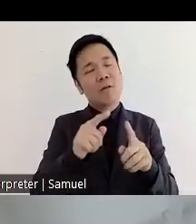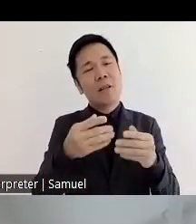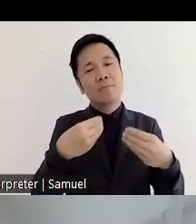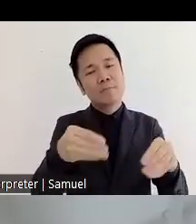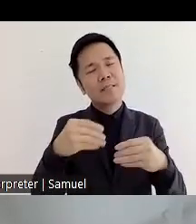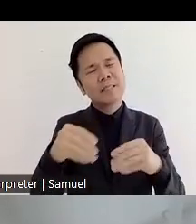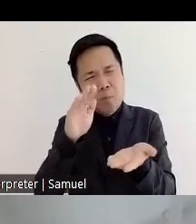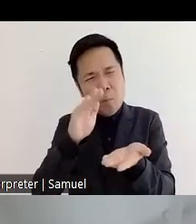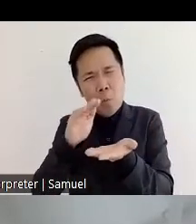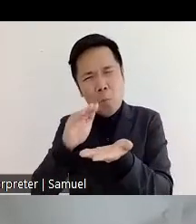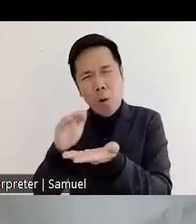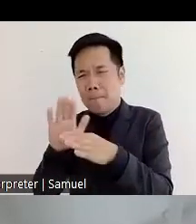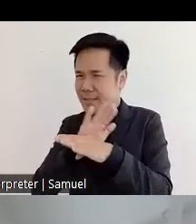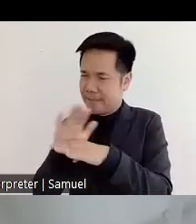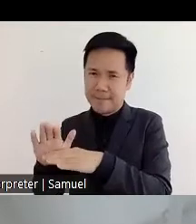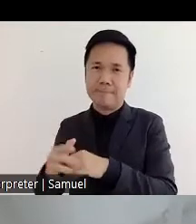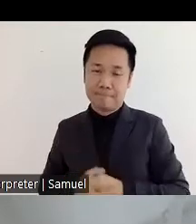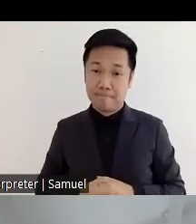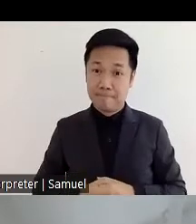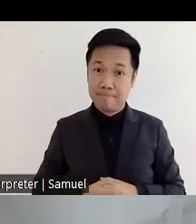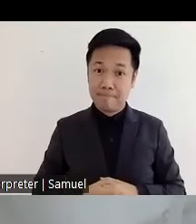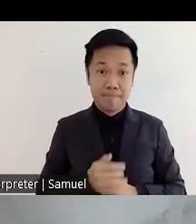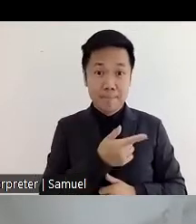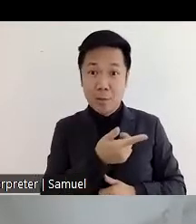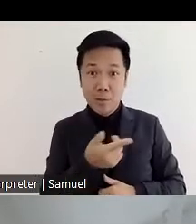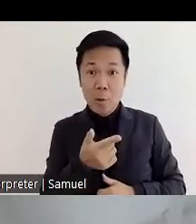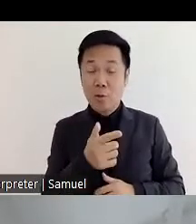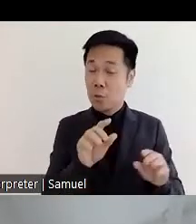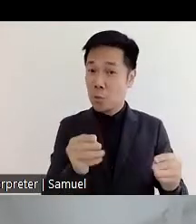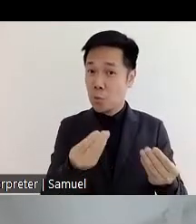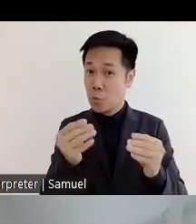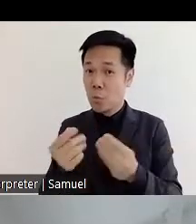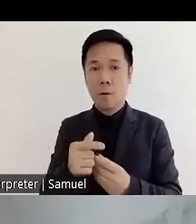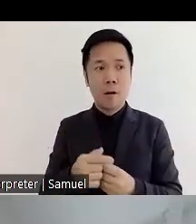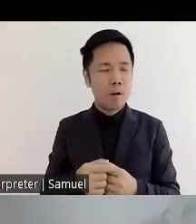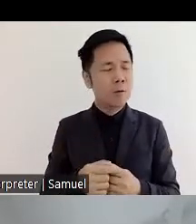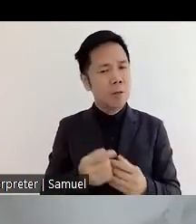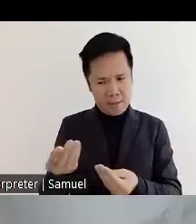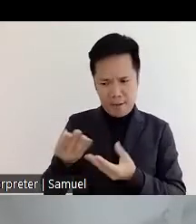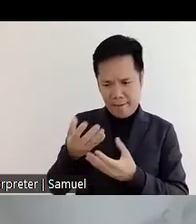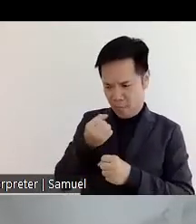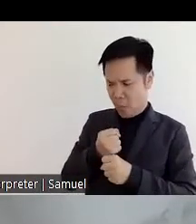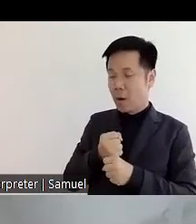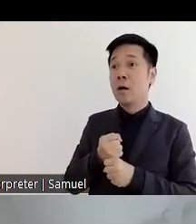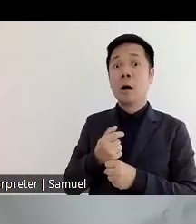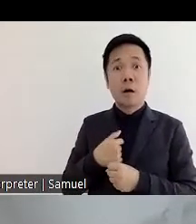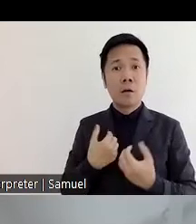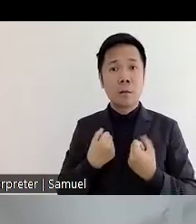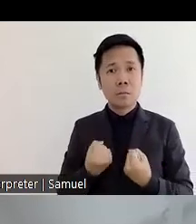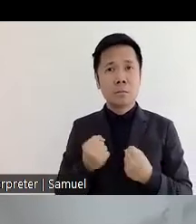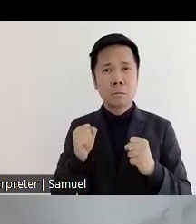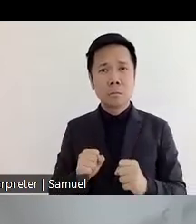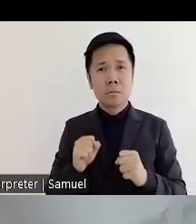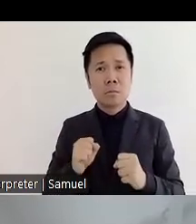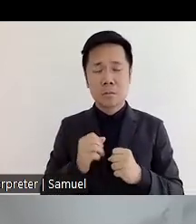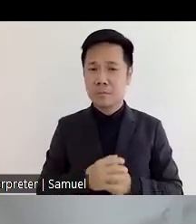This really gives youth like Rohit confidence because at home since they are